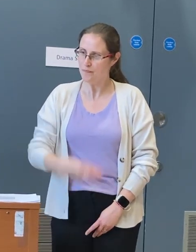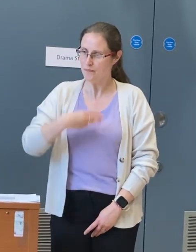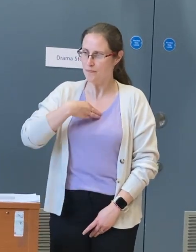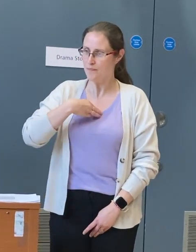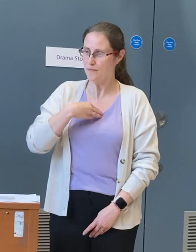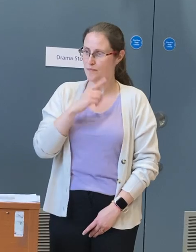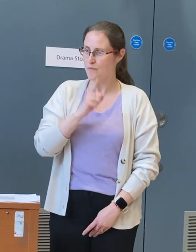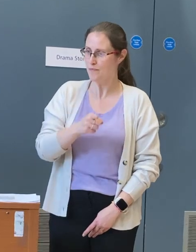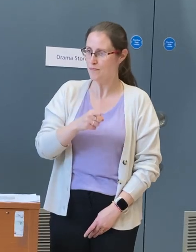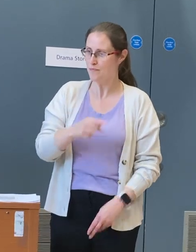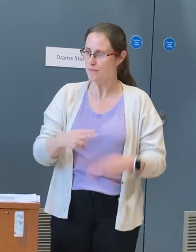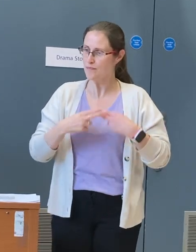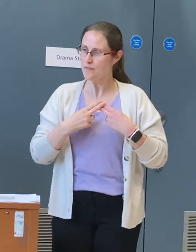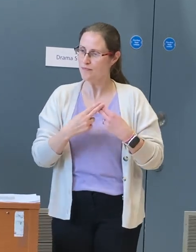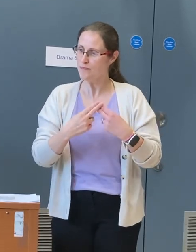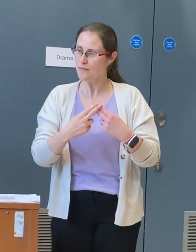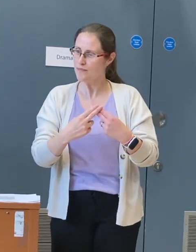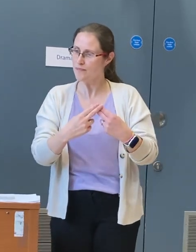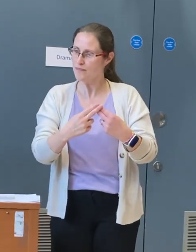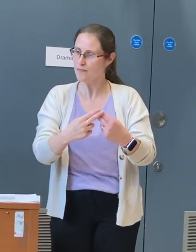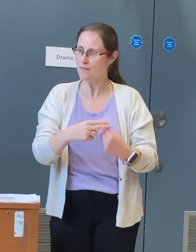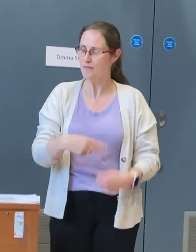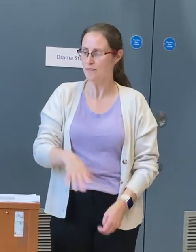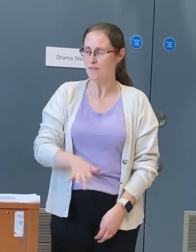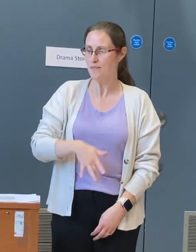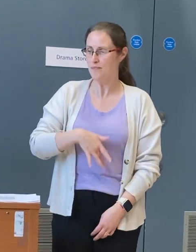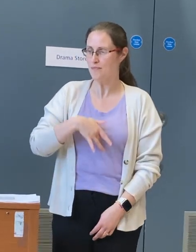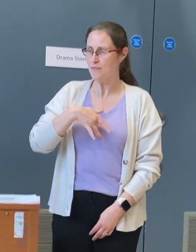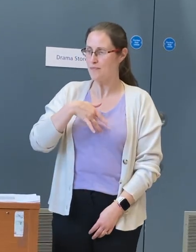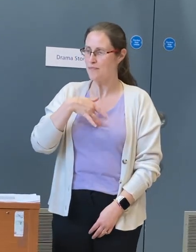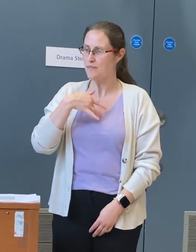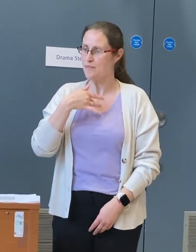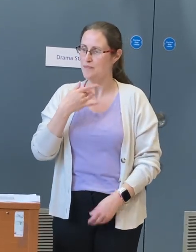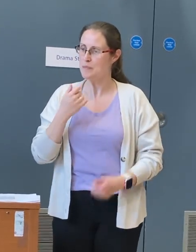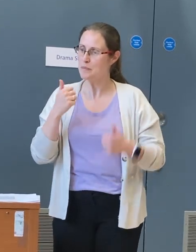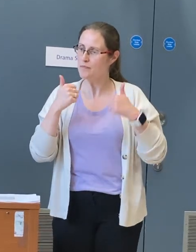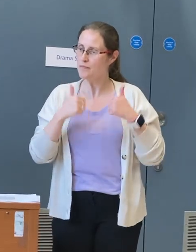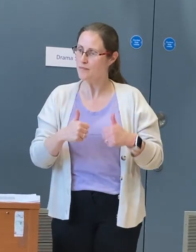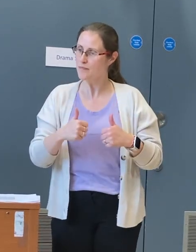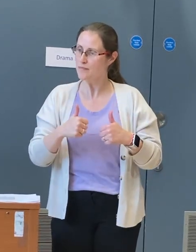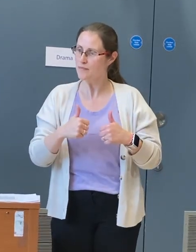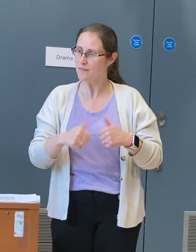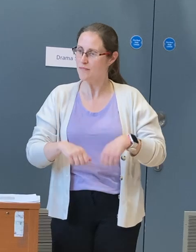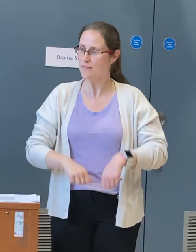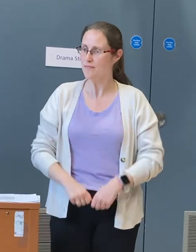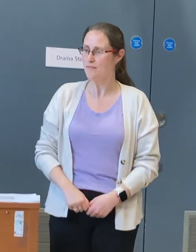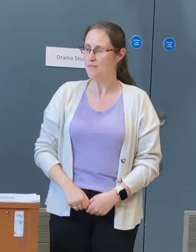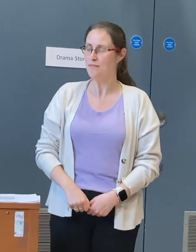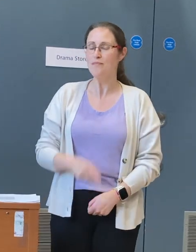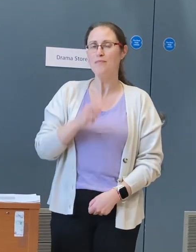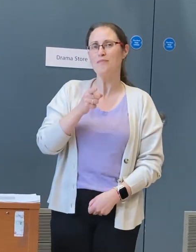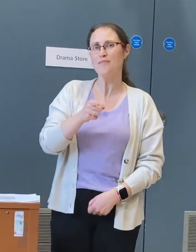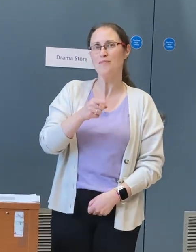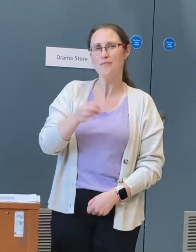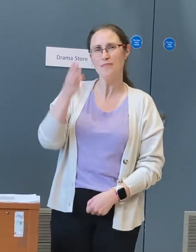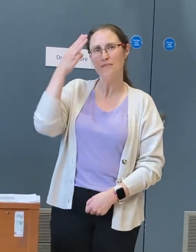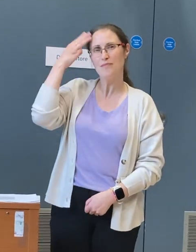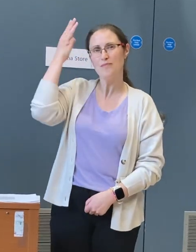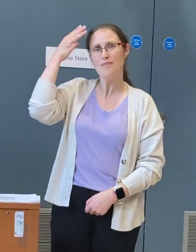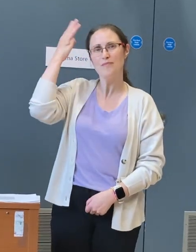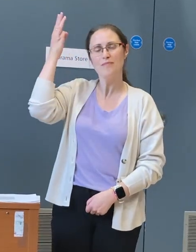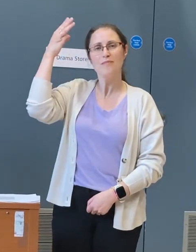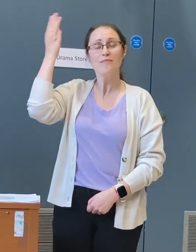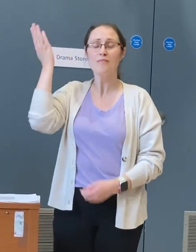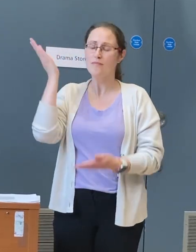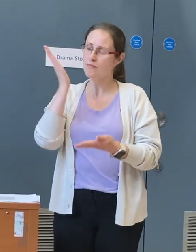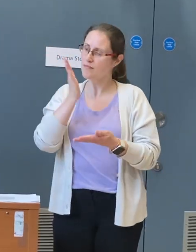As long as the winds are turning, as long as the waves are burning, as long as your